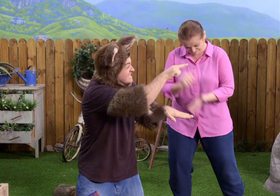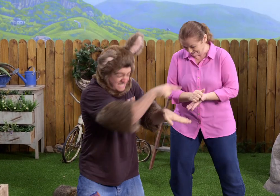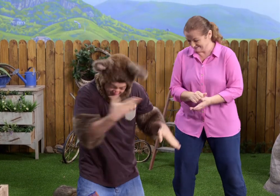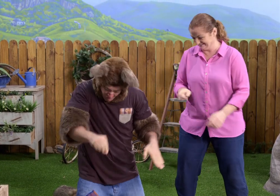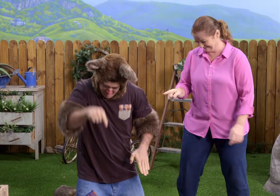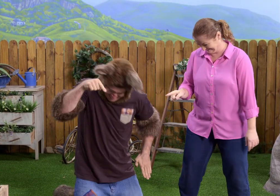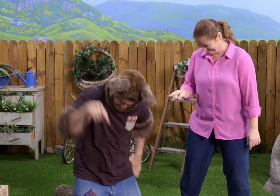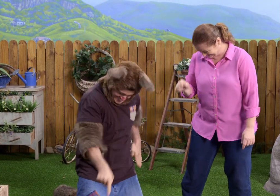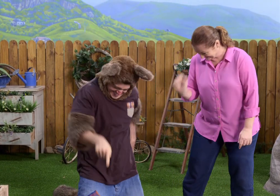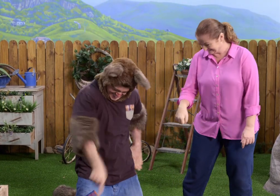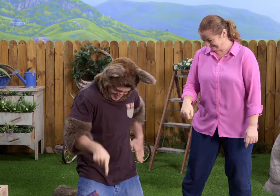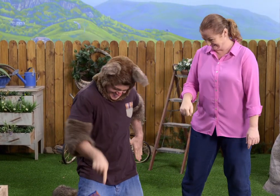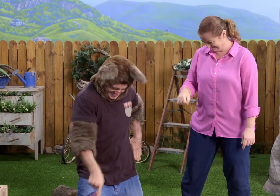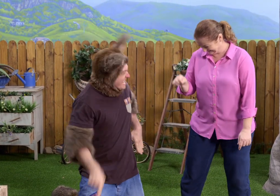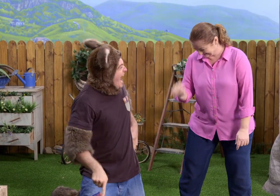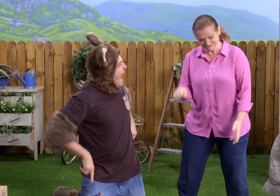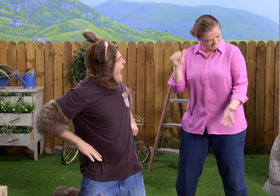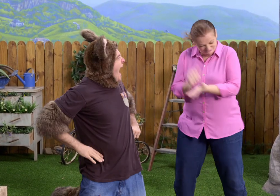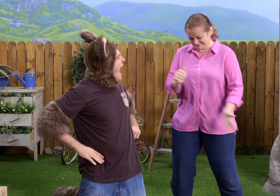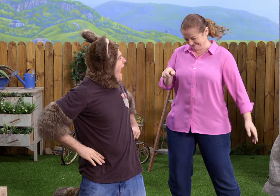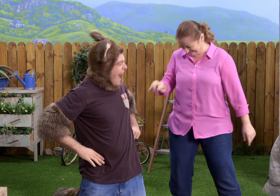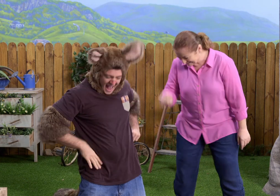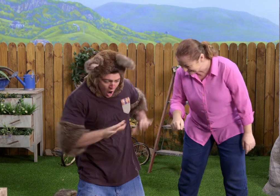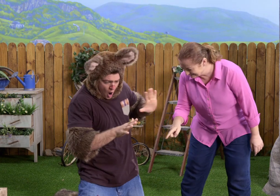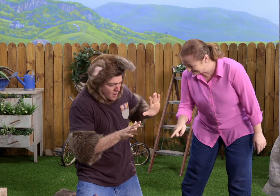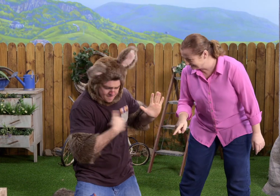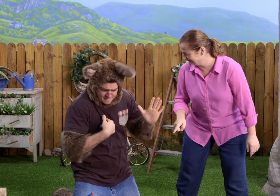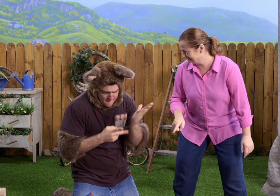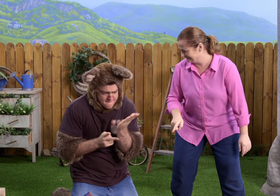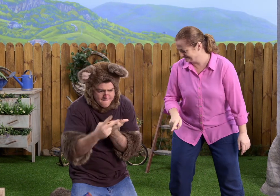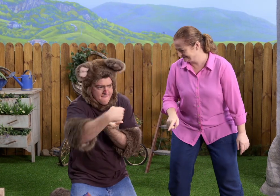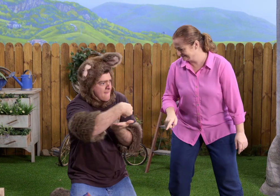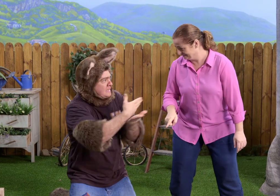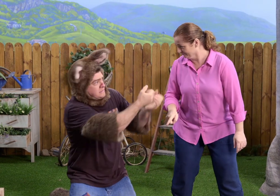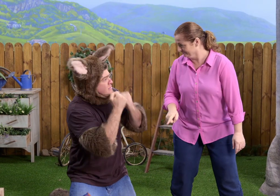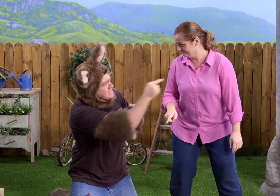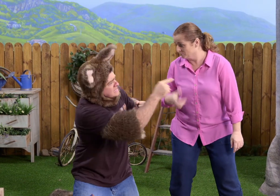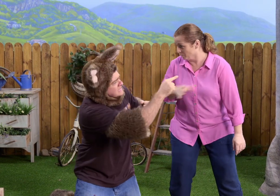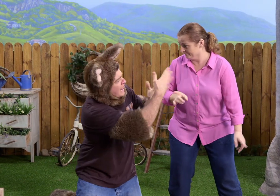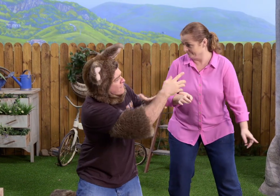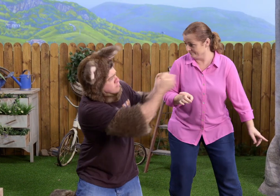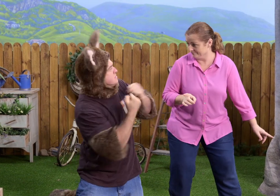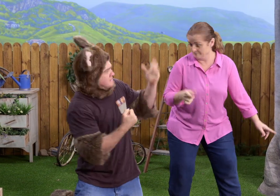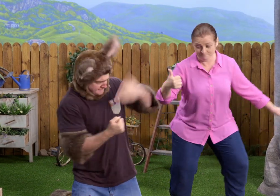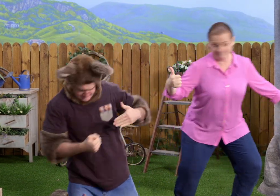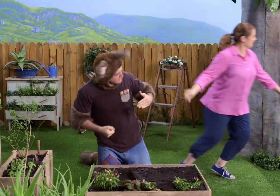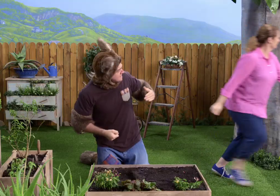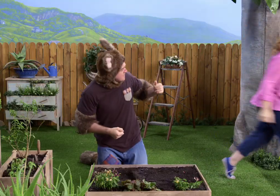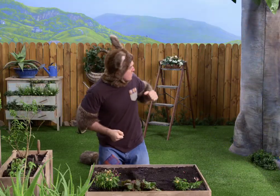the one in the kitchen. It's from here. Yes, you're right. Oh, I need my stencil. Can you get it for me, please? Oh, of course.